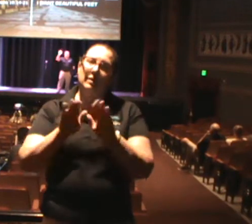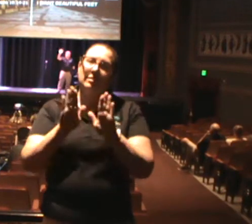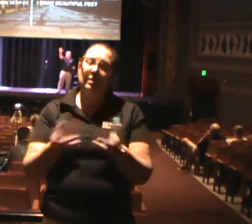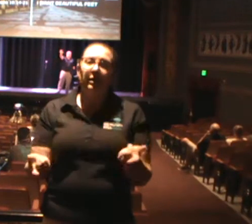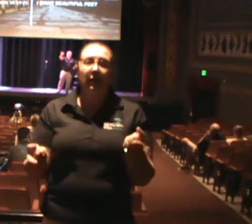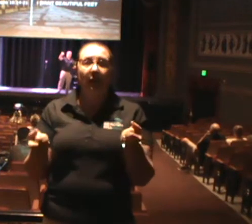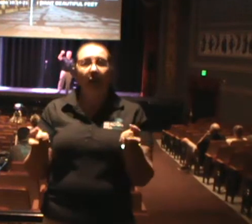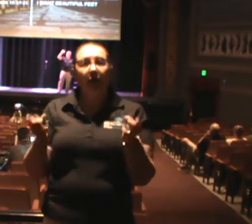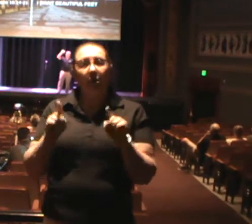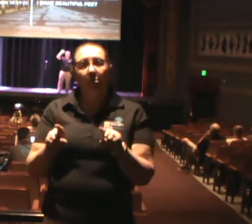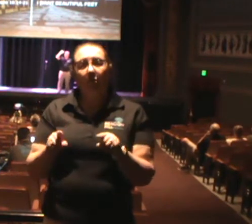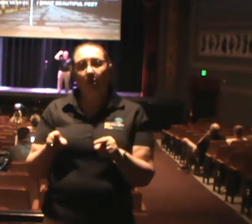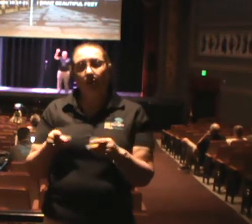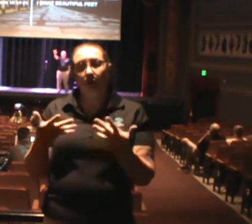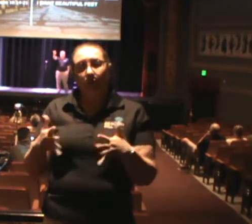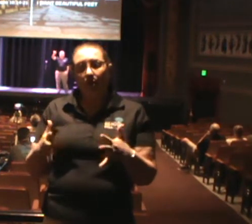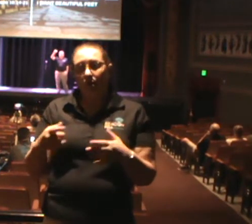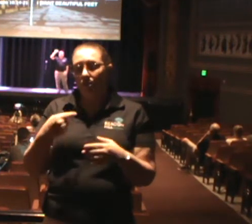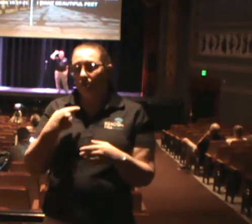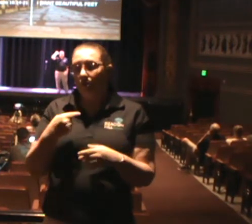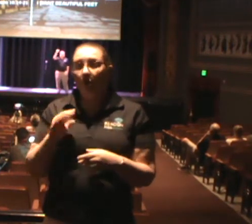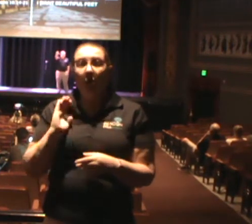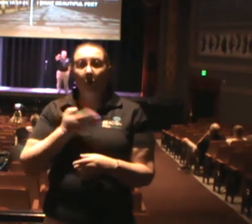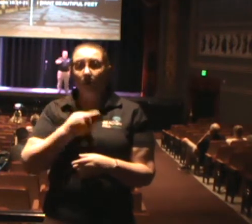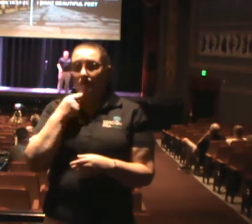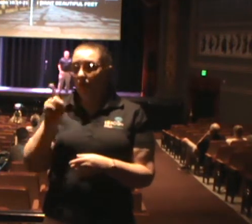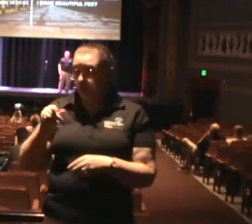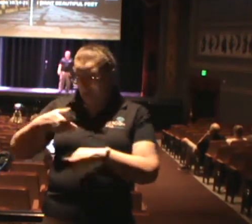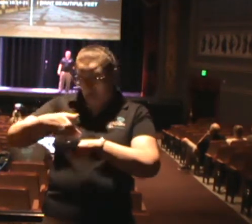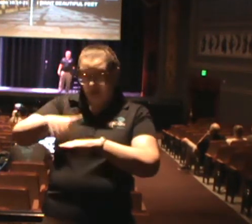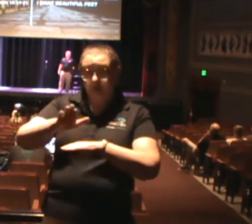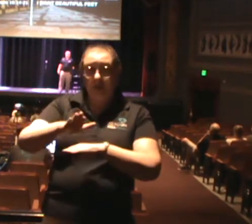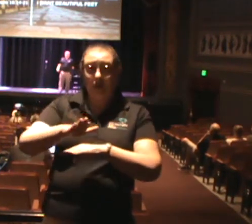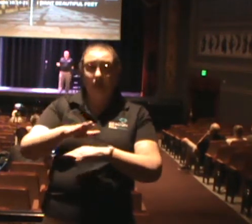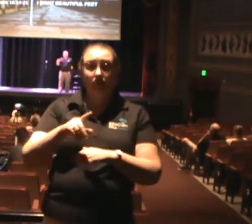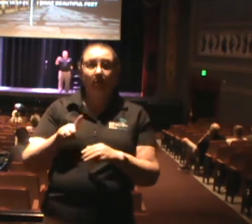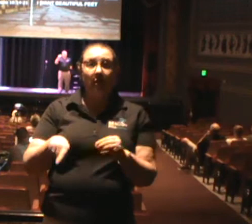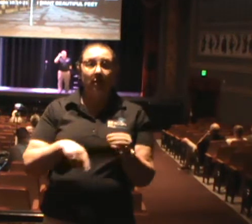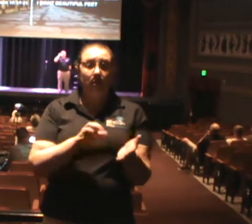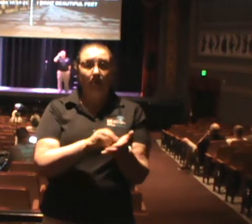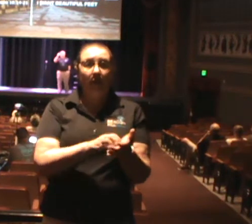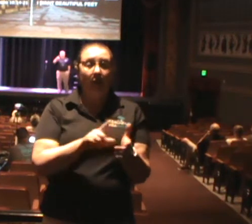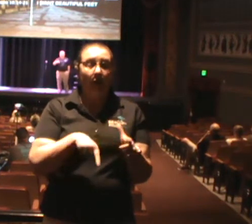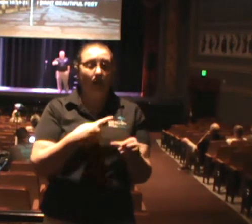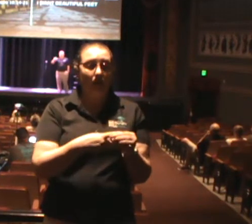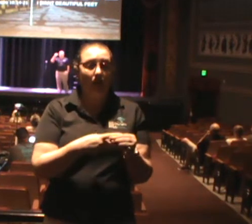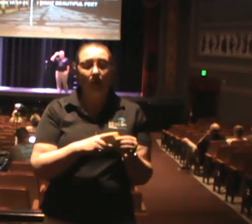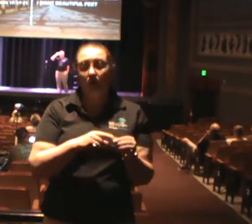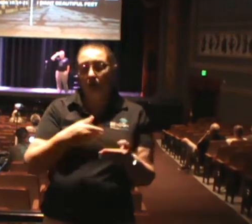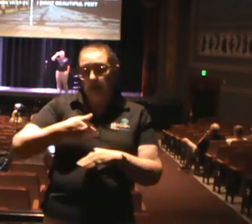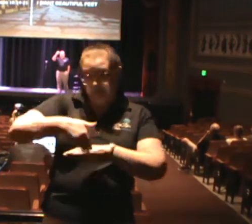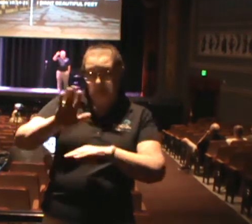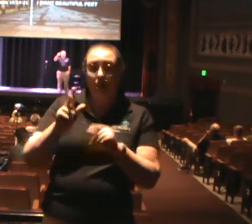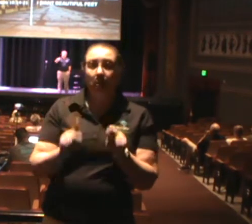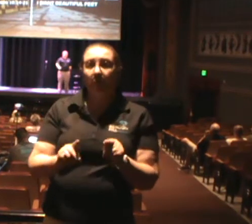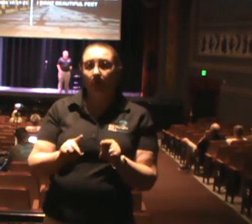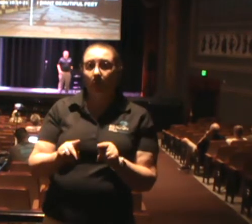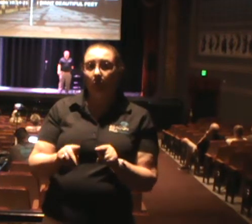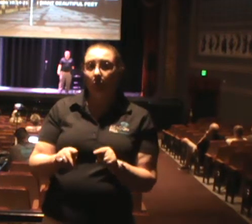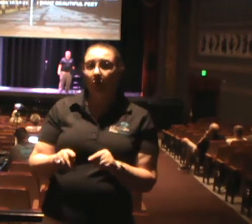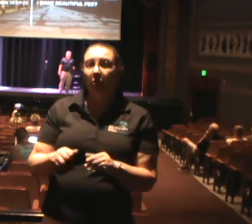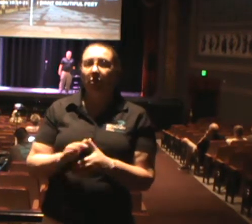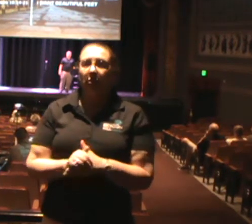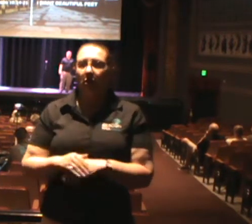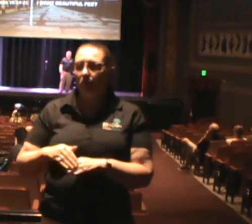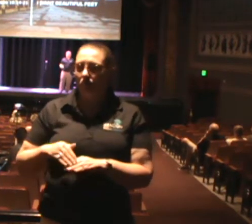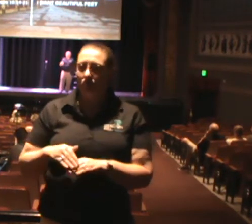we say, you're sent. This is a great passage about sending people out into the streets and to the ends of the earth preaching the good news of